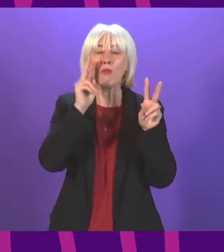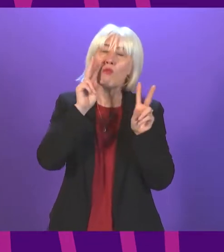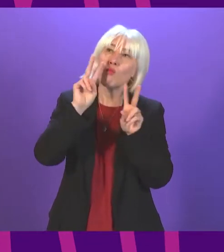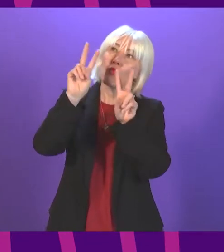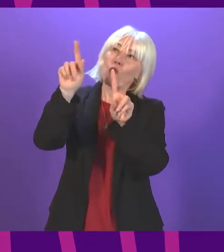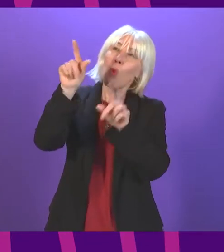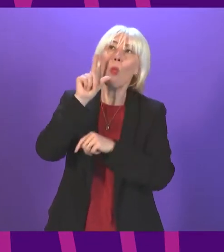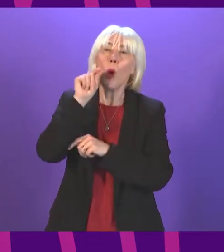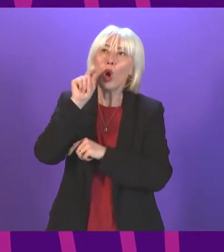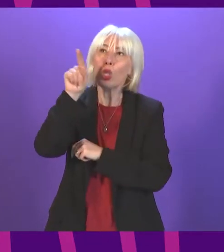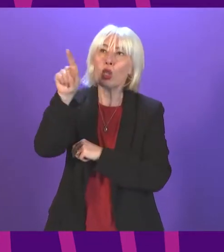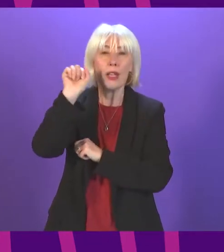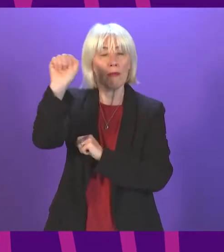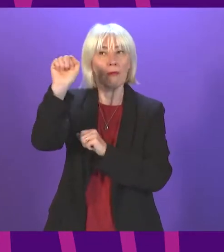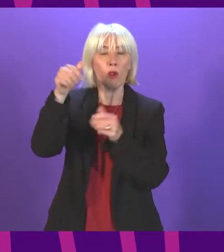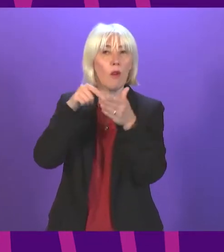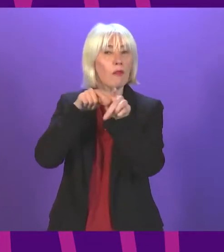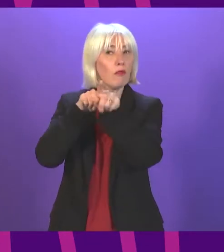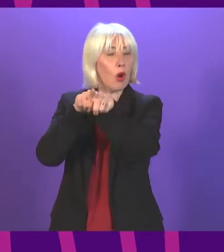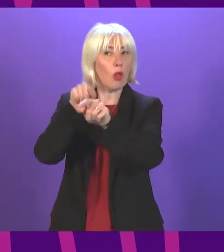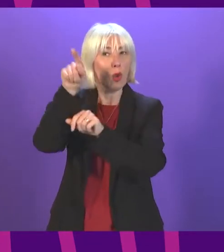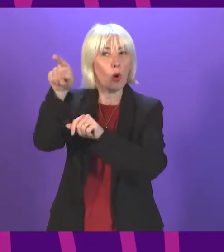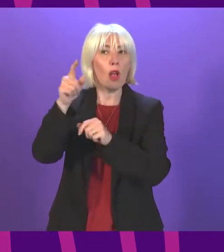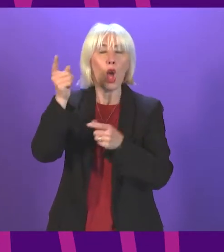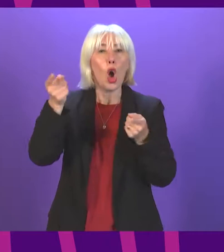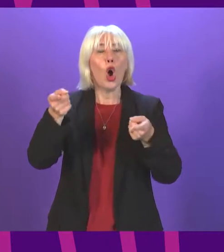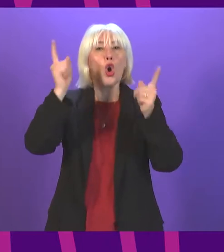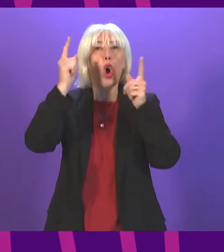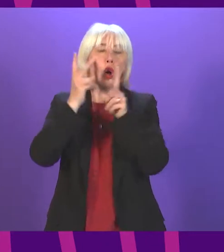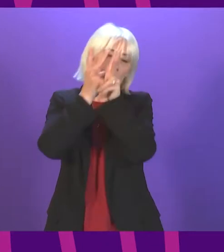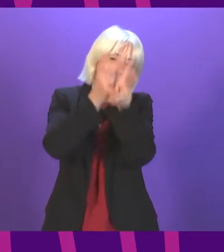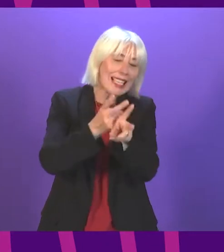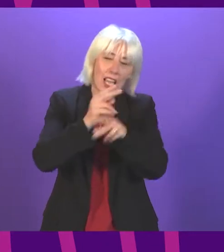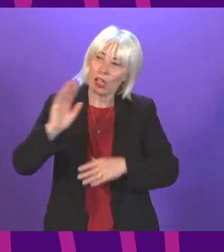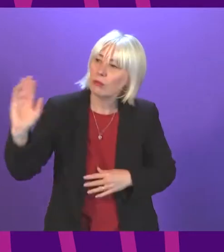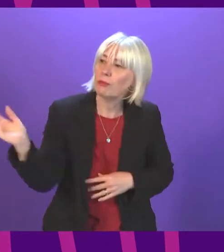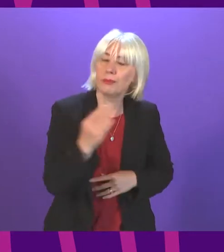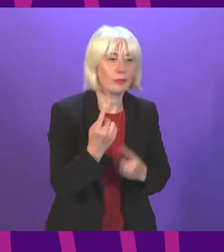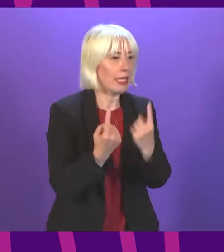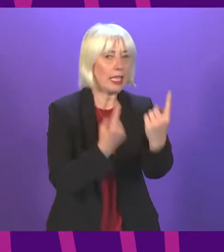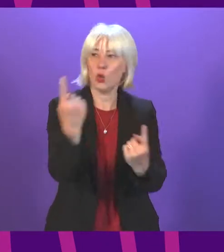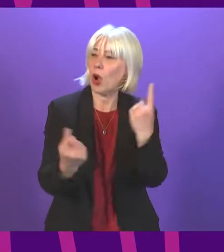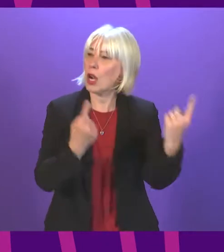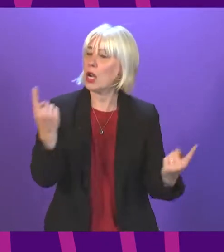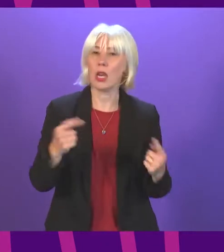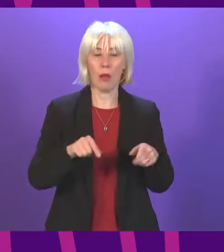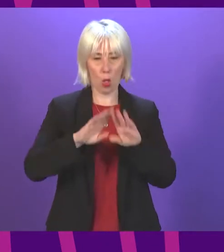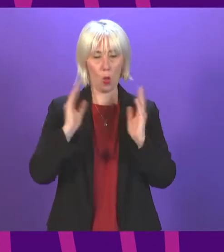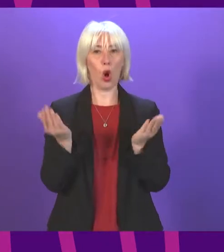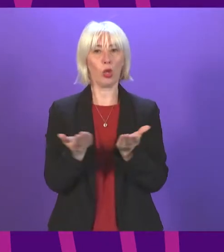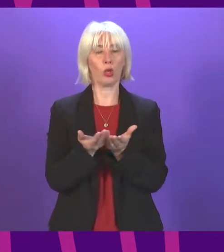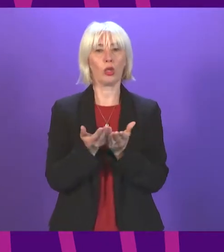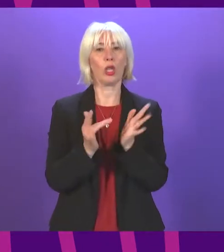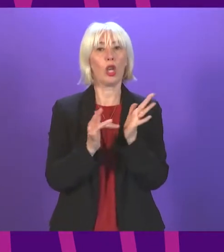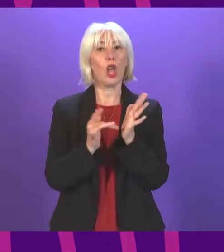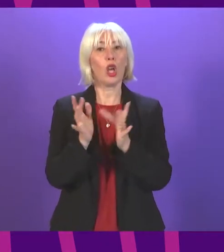TO UNDERSTAND HOW MUCH GOD CARES FOR EACH ONE OF US AND FOR THE WORLD WE SHARE. JESUS